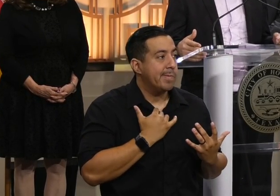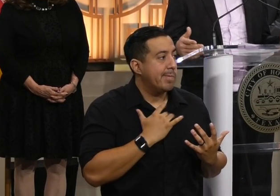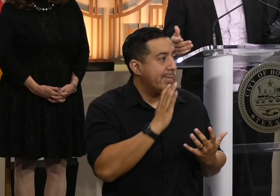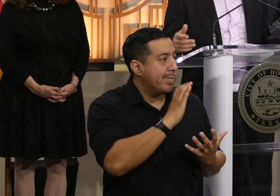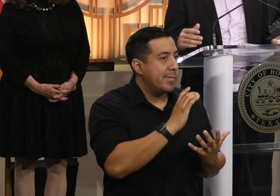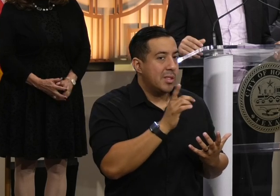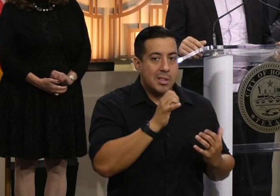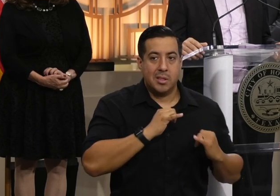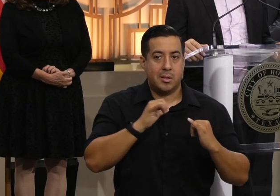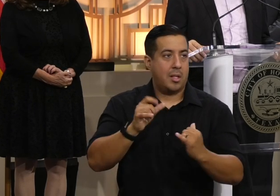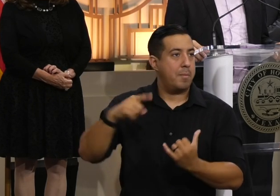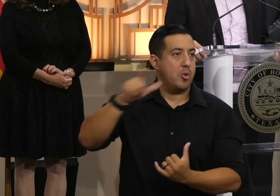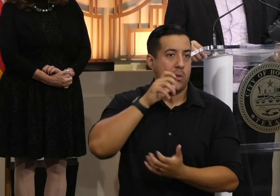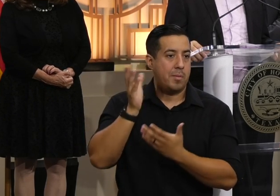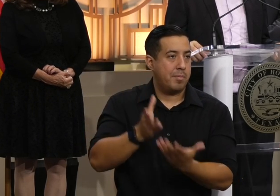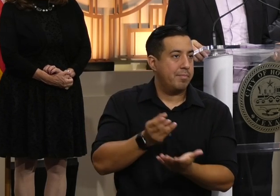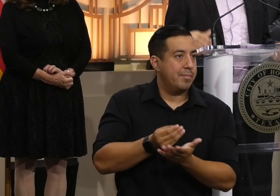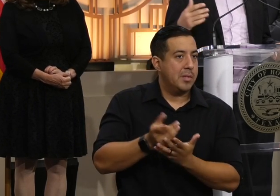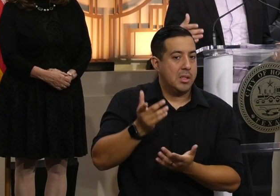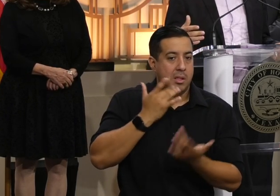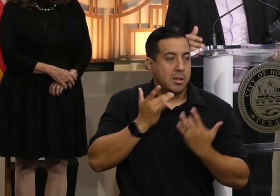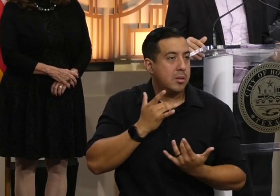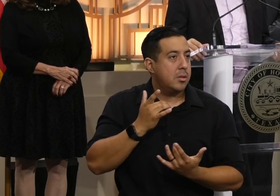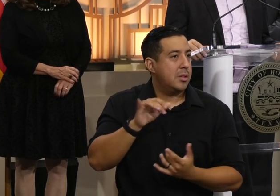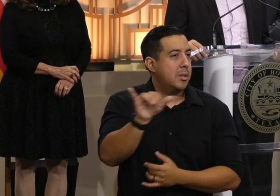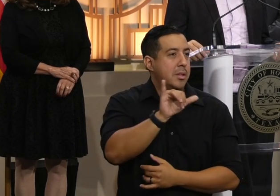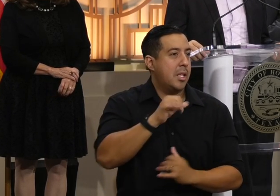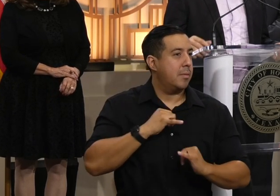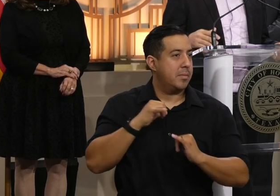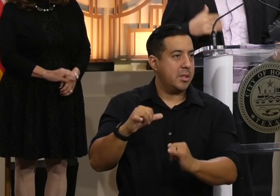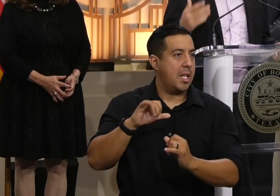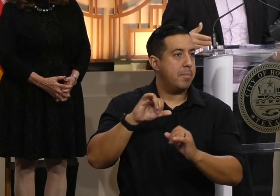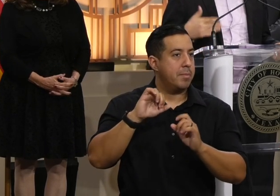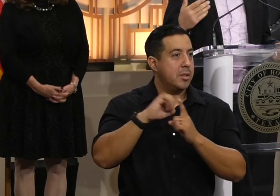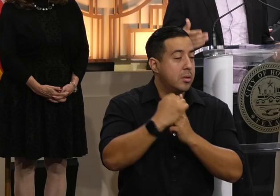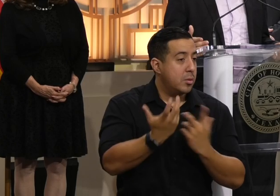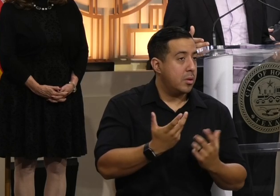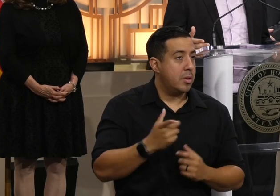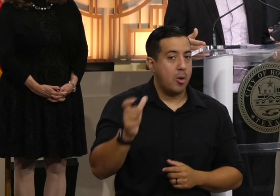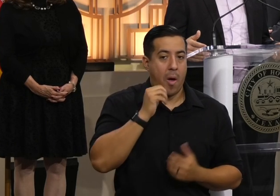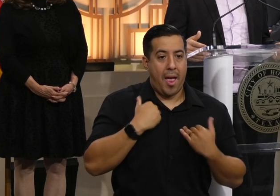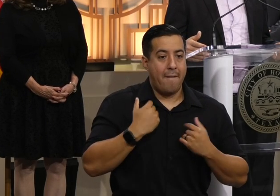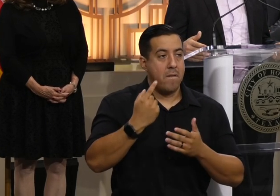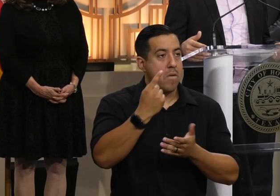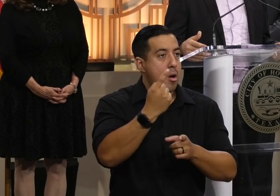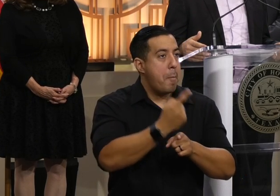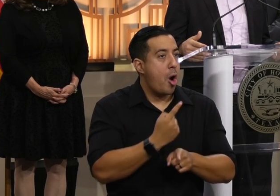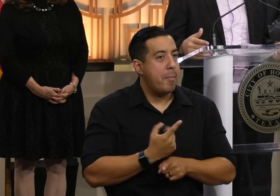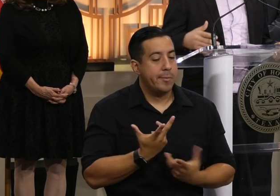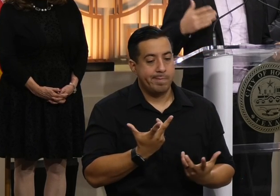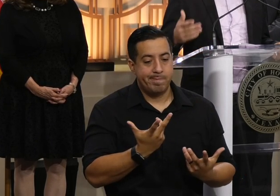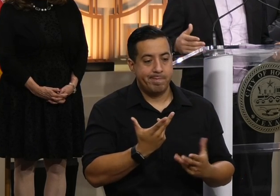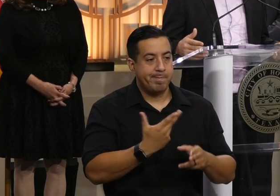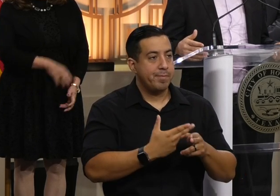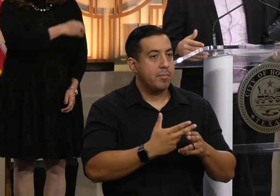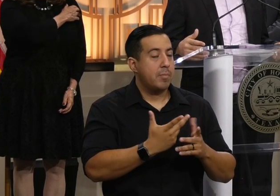them are the same, you know, they have the same issue or the same case. They're not even having the proper, what is